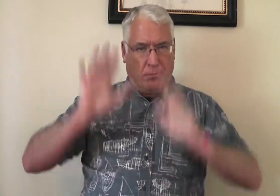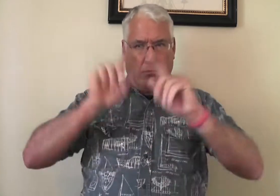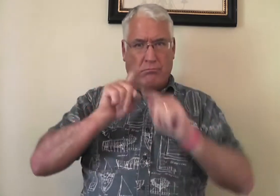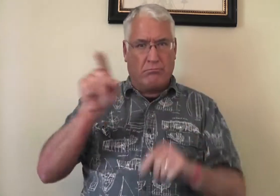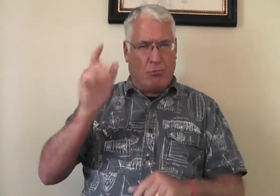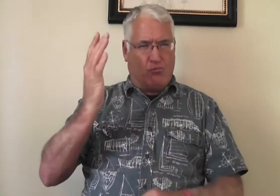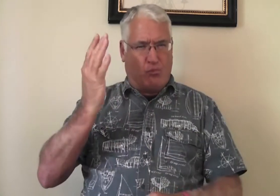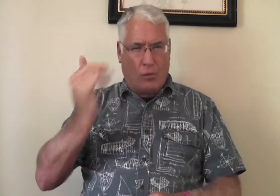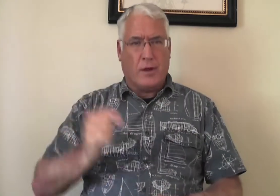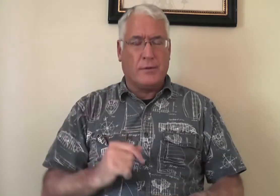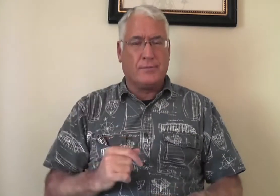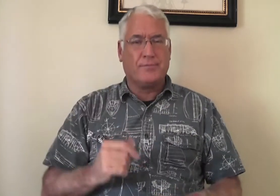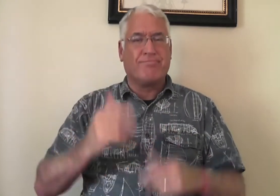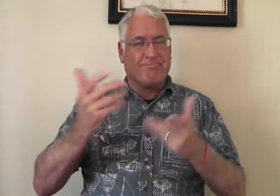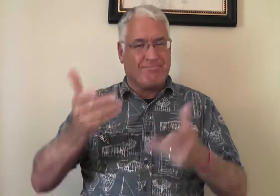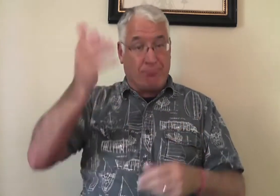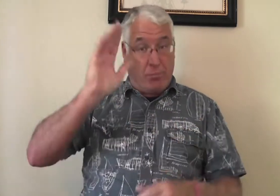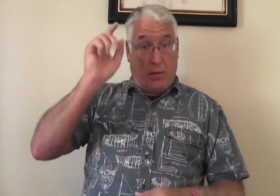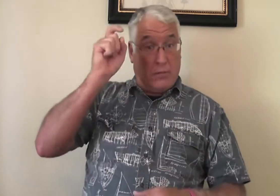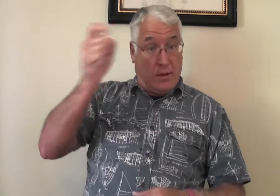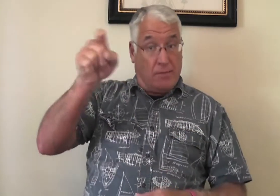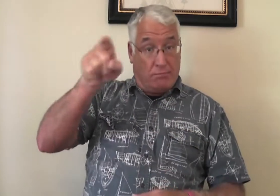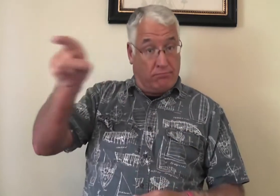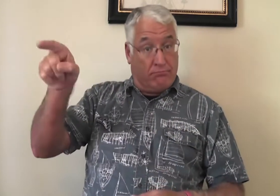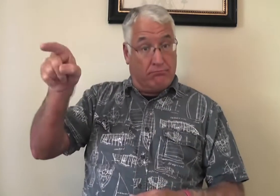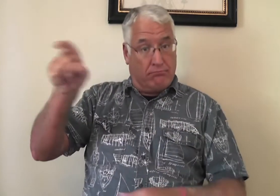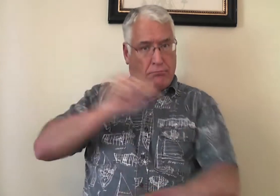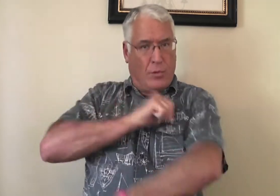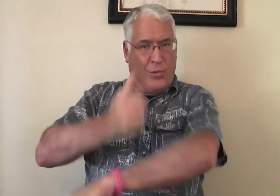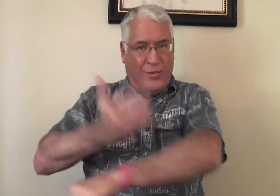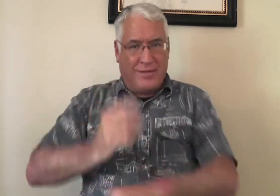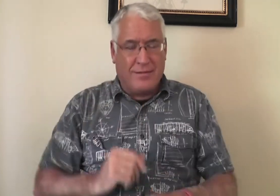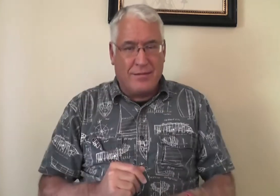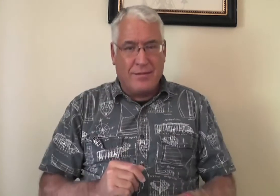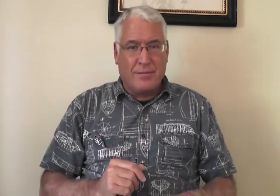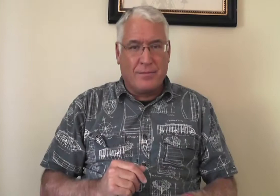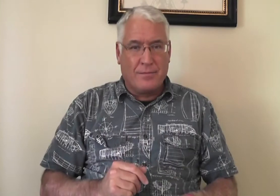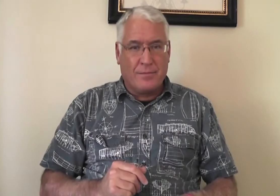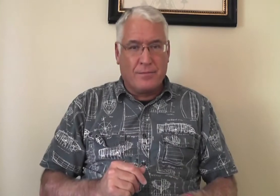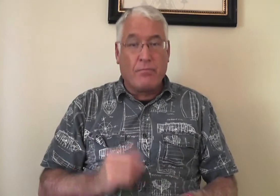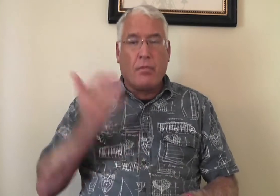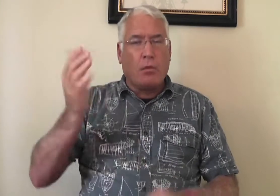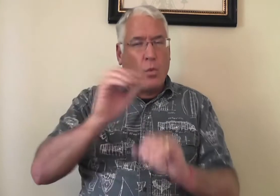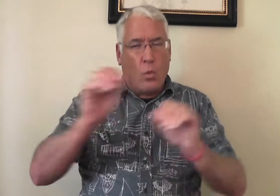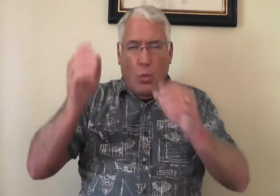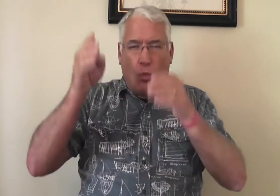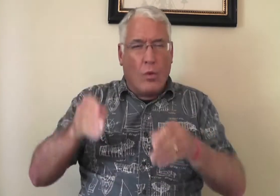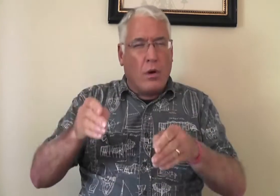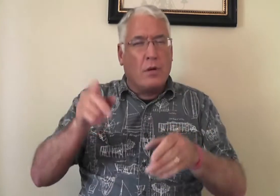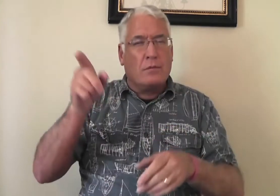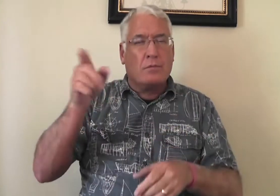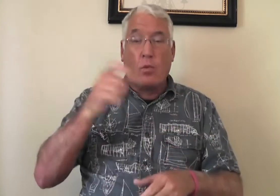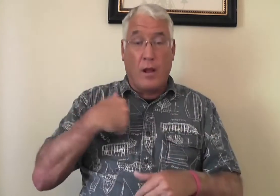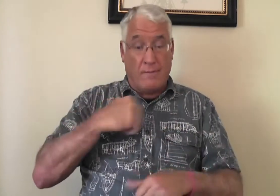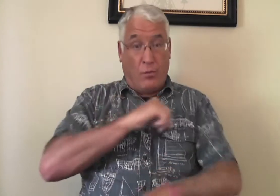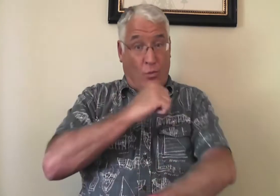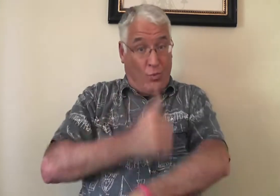Why? Why should we be subject to them? Well, God has given them authority. There's no